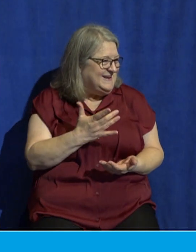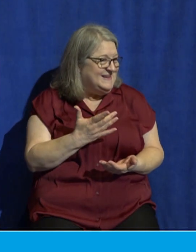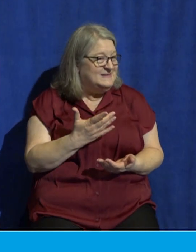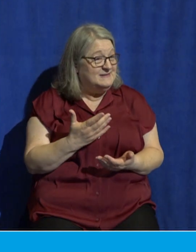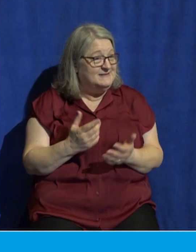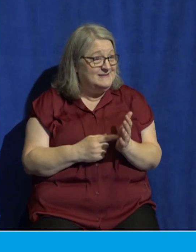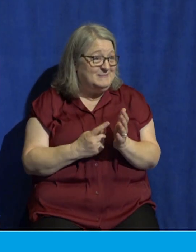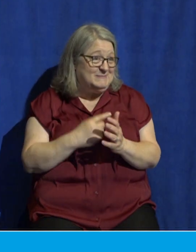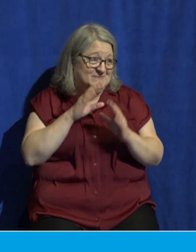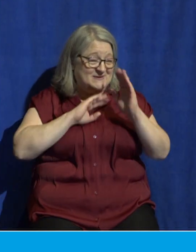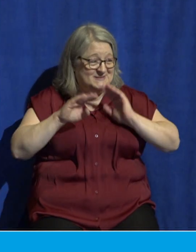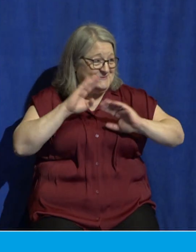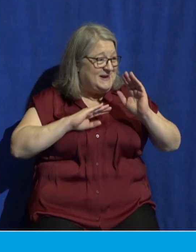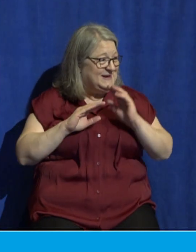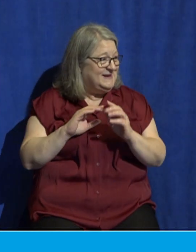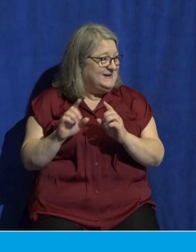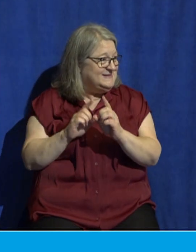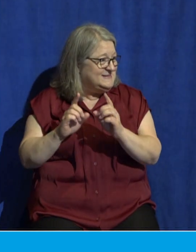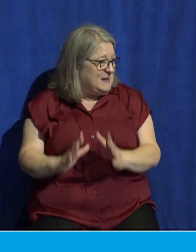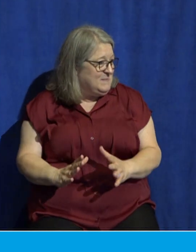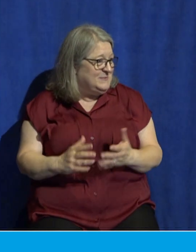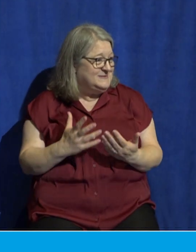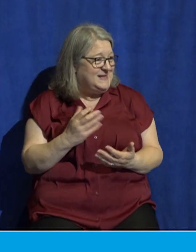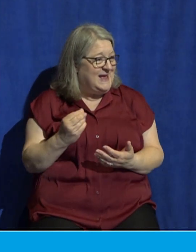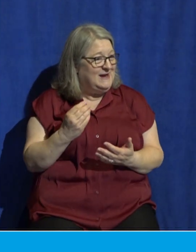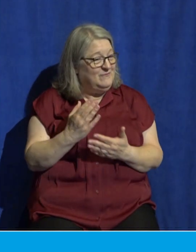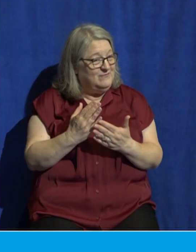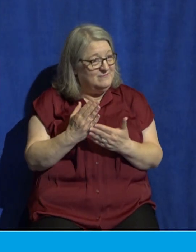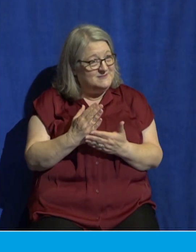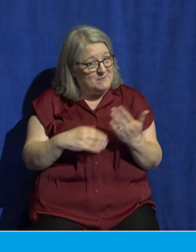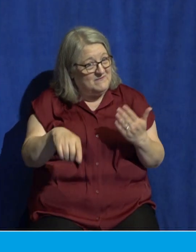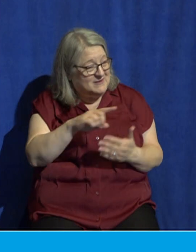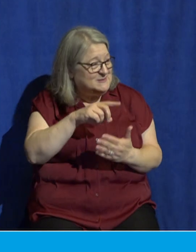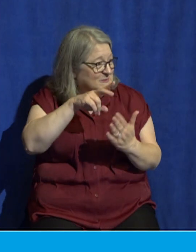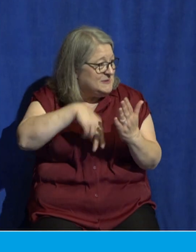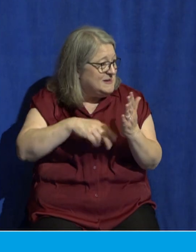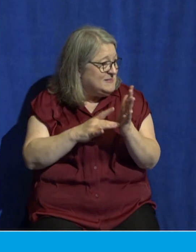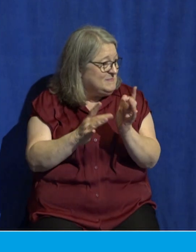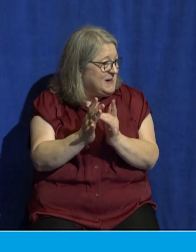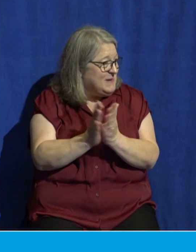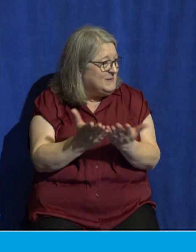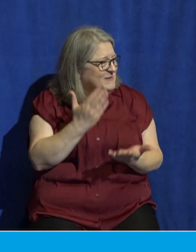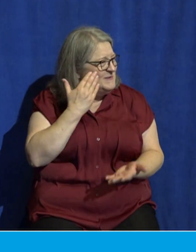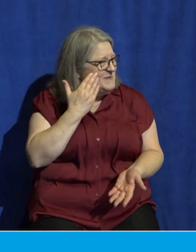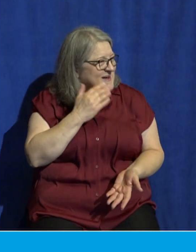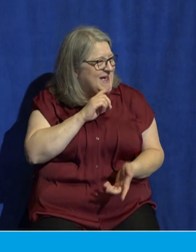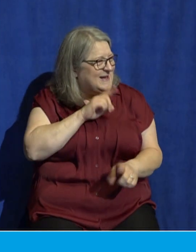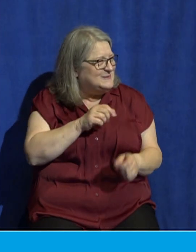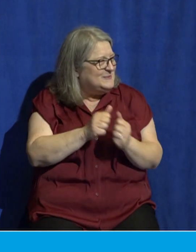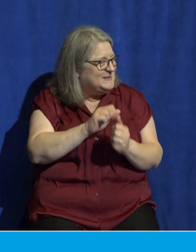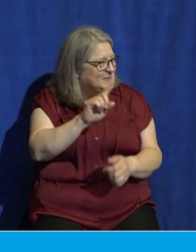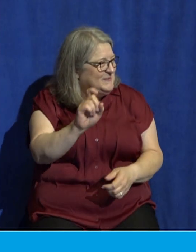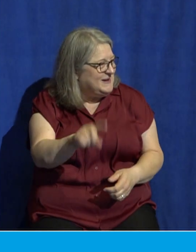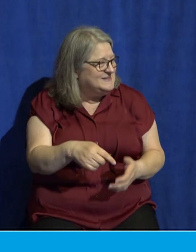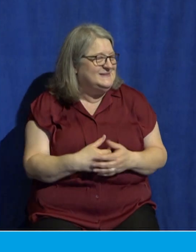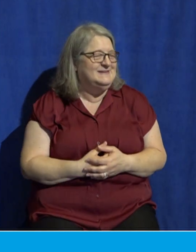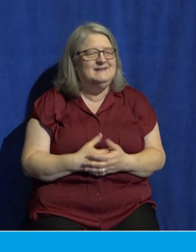not just for the disciples, but those of us who read the Bible. But I think part of the reason why Jesus doesn't answer their